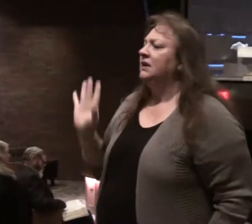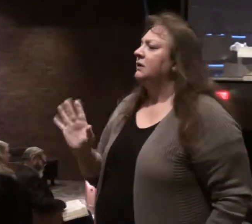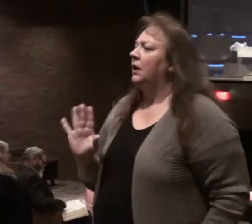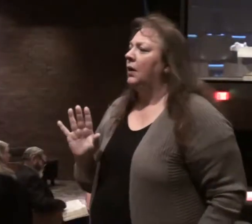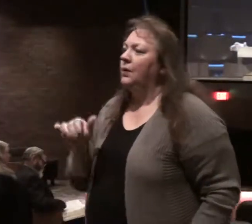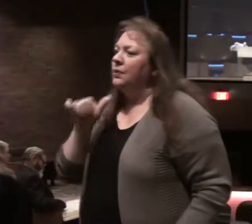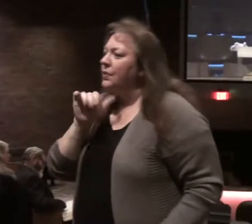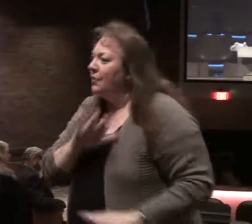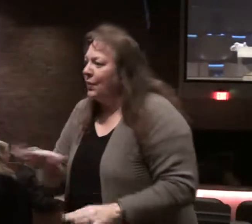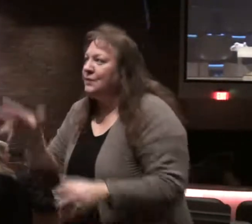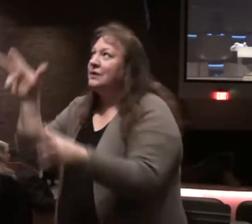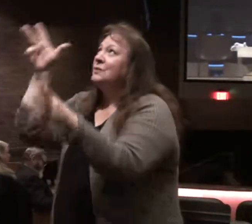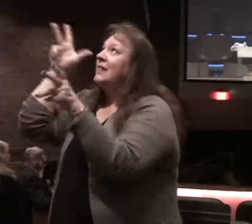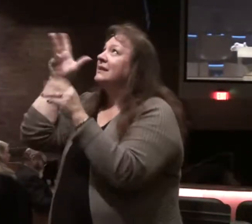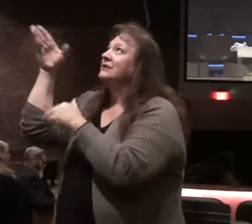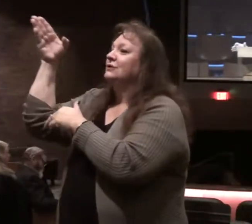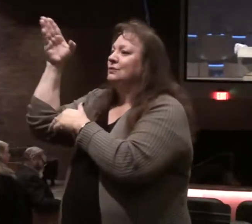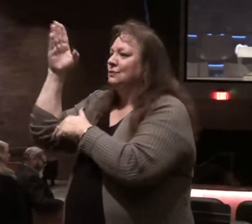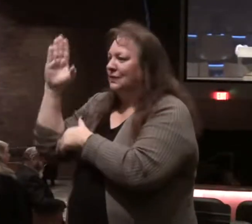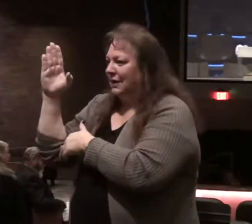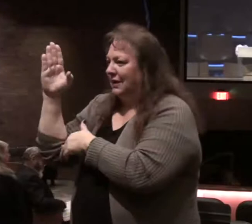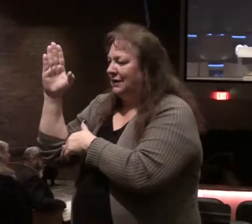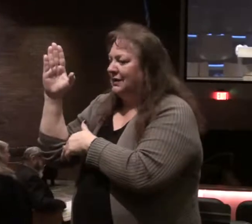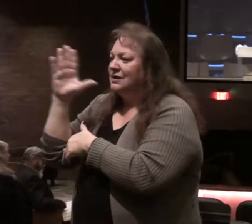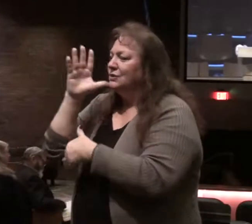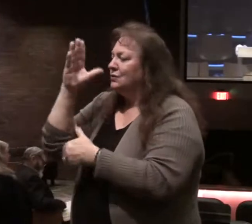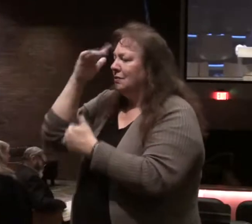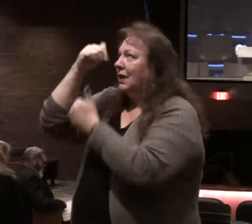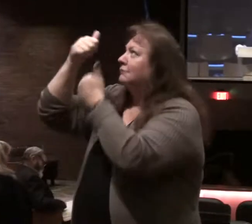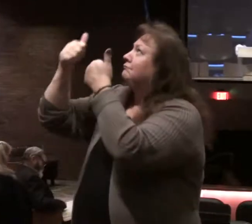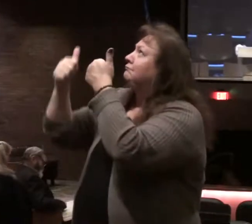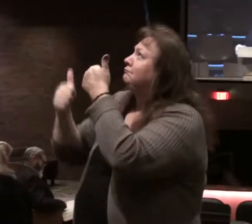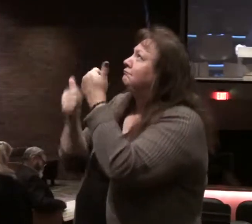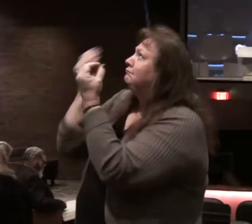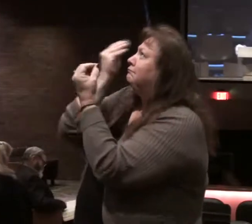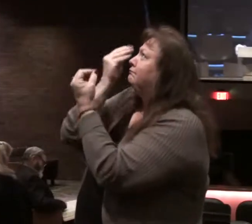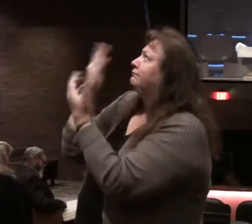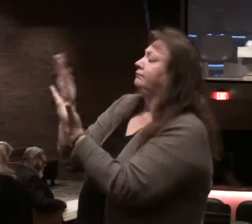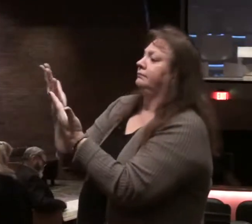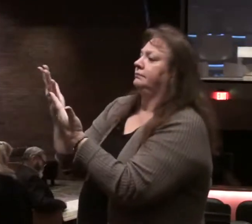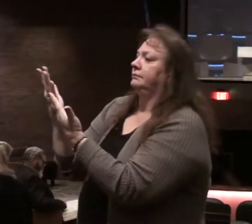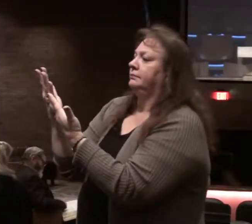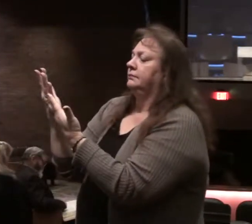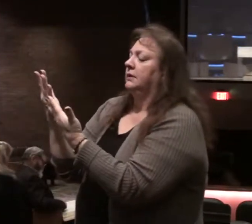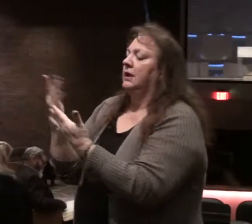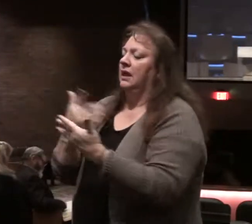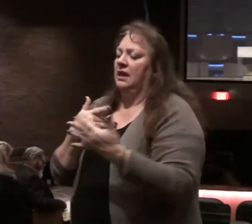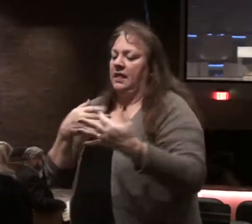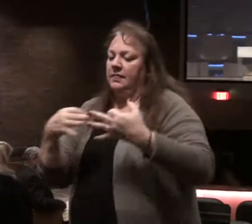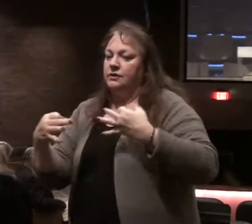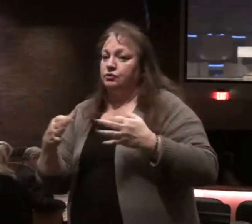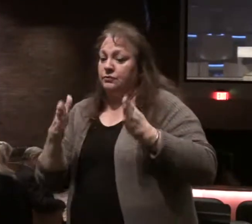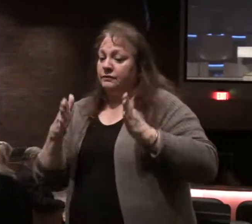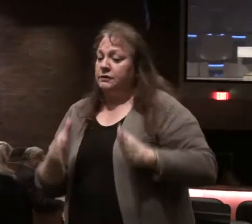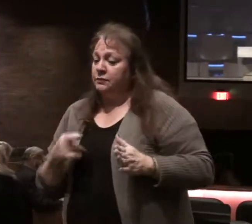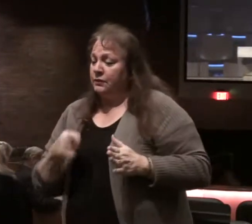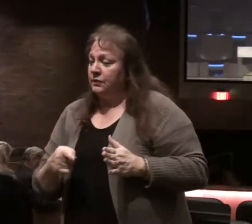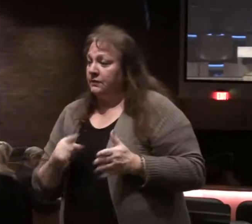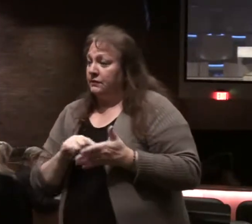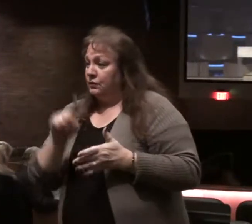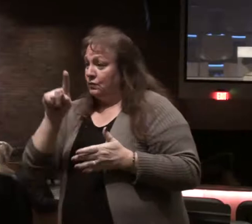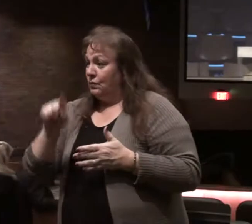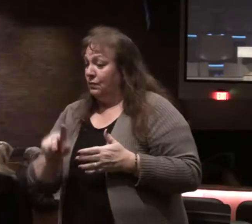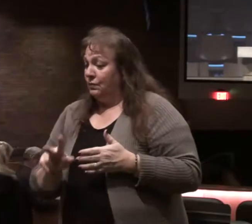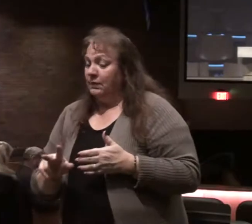not listen to God. Do not submit to Him. And it's a description of the blessed man in verse 1